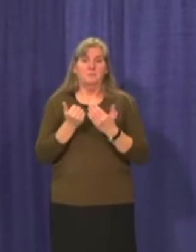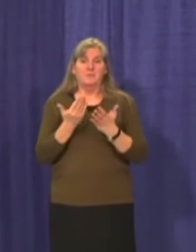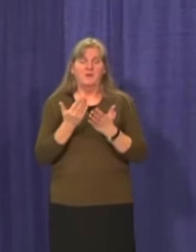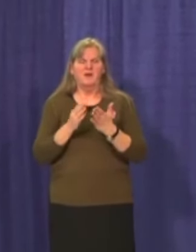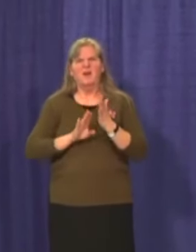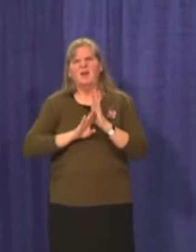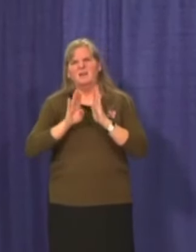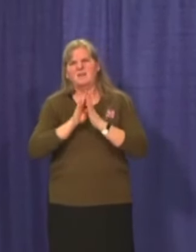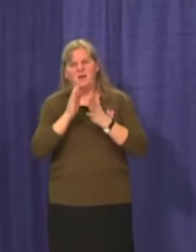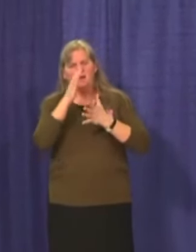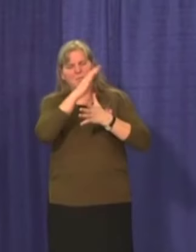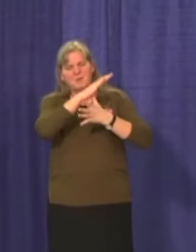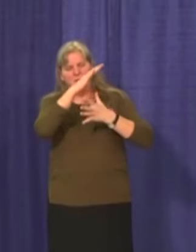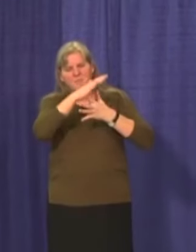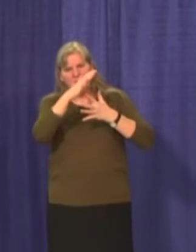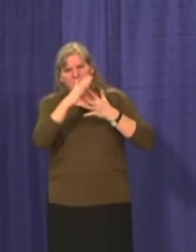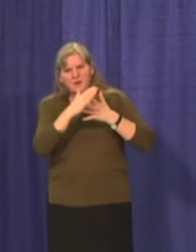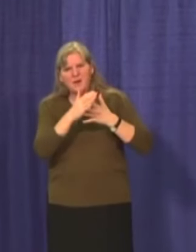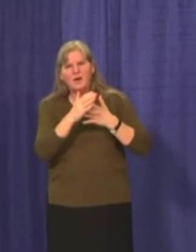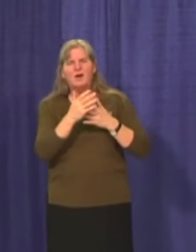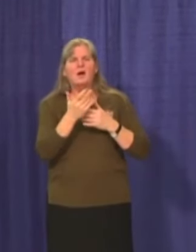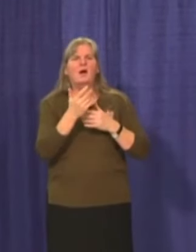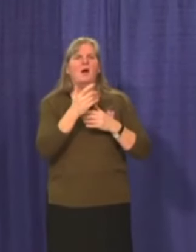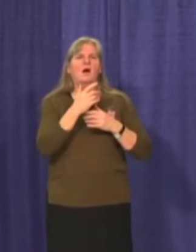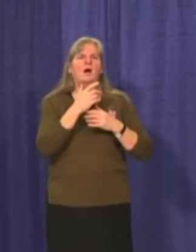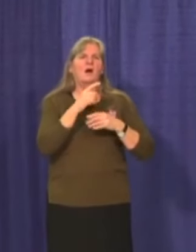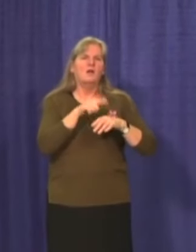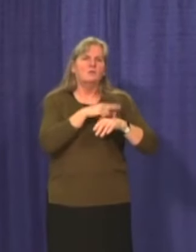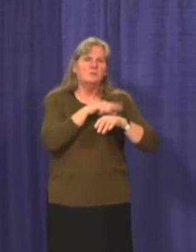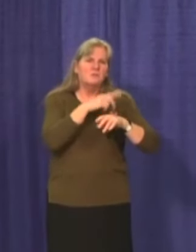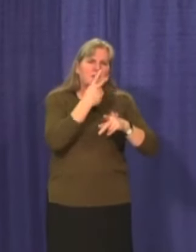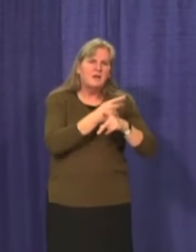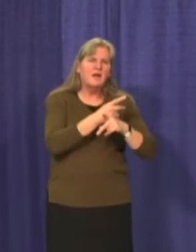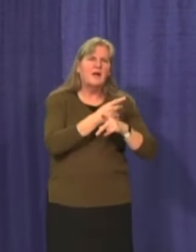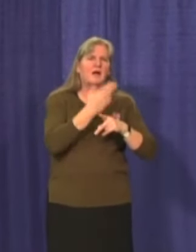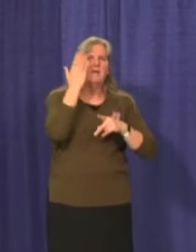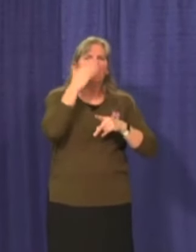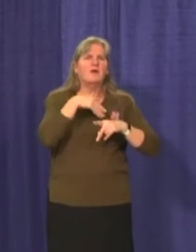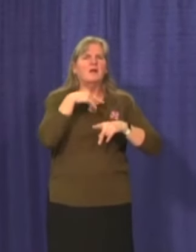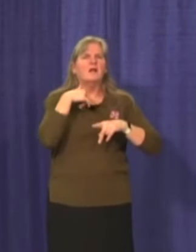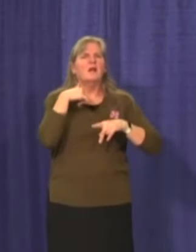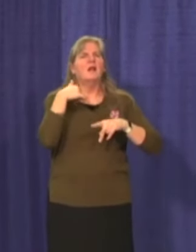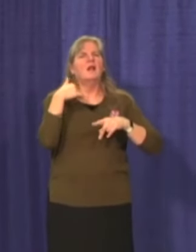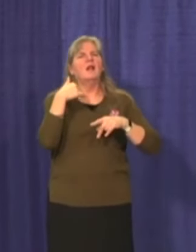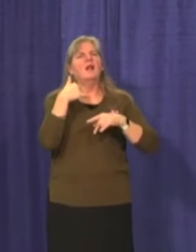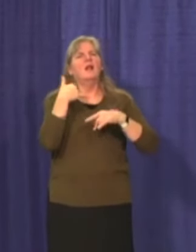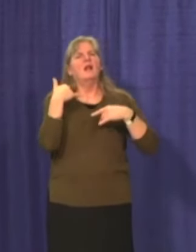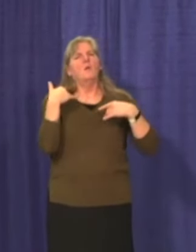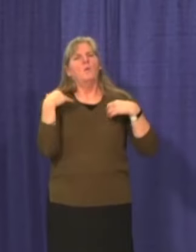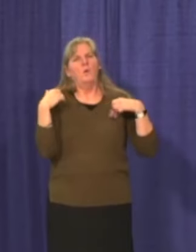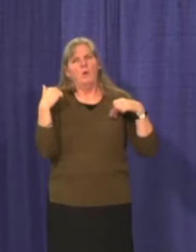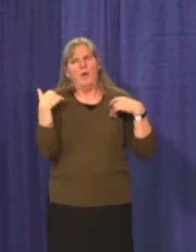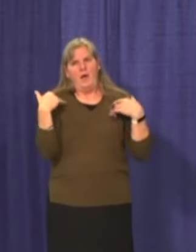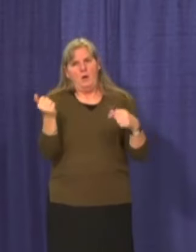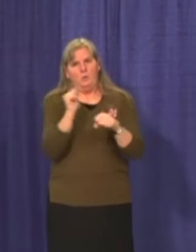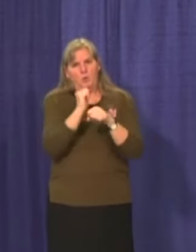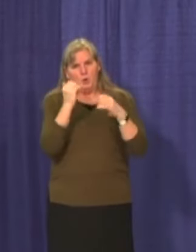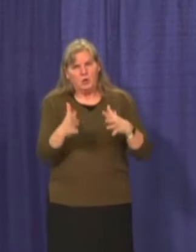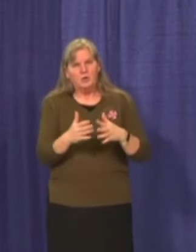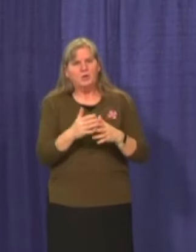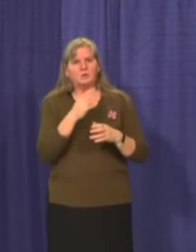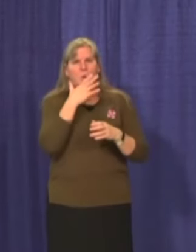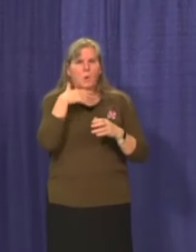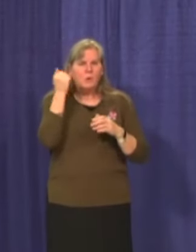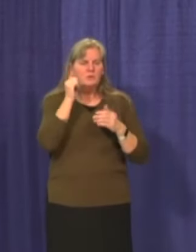long-term care facilities, frontline healthcare workers, uh, our, our elders, uh, and our